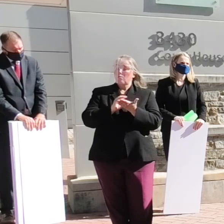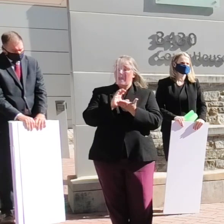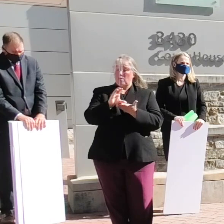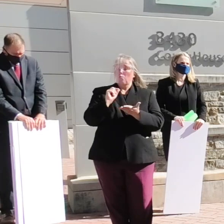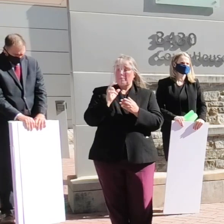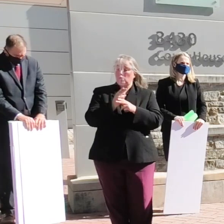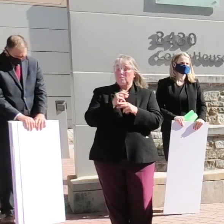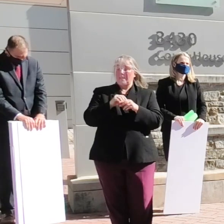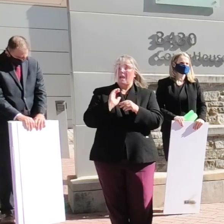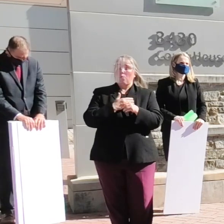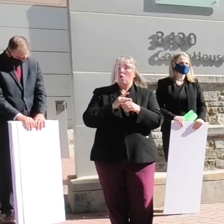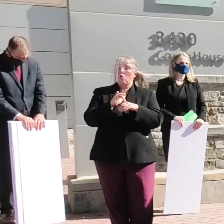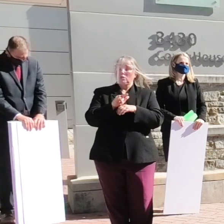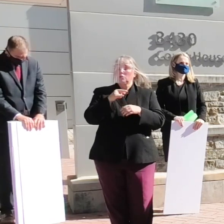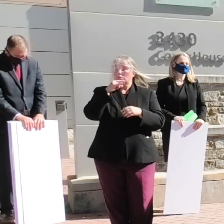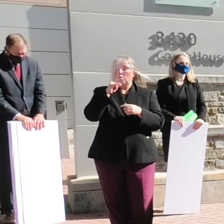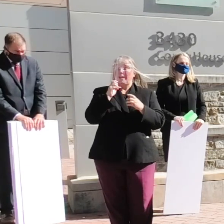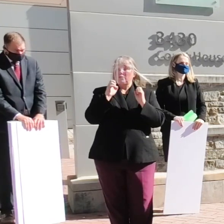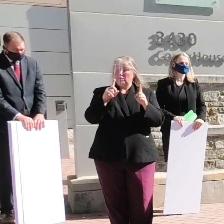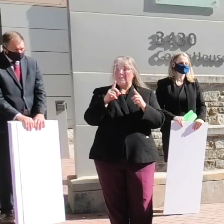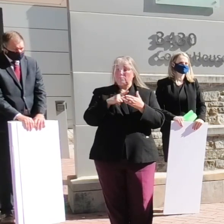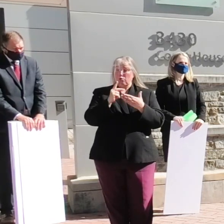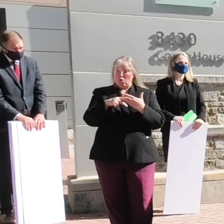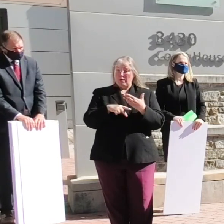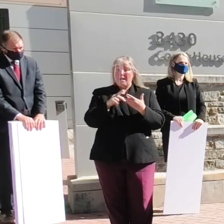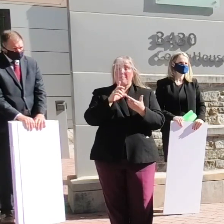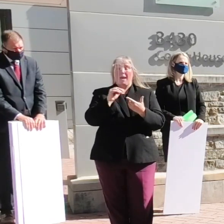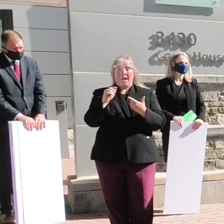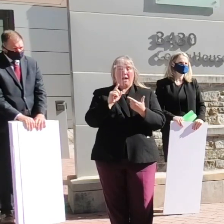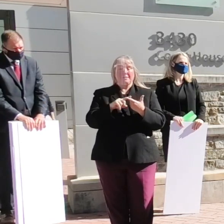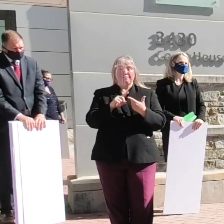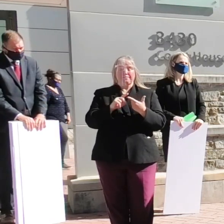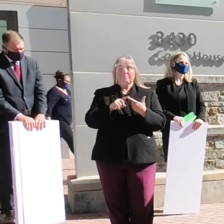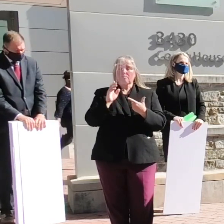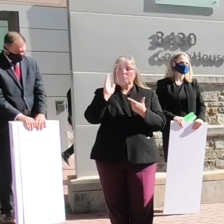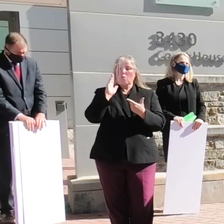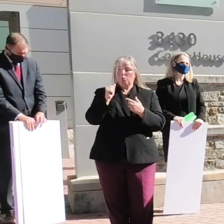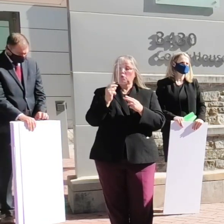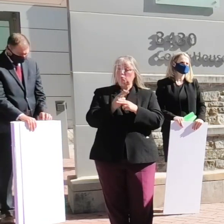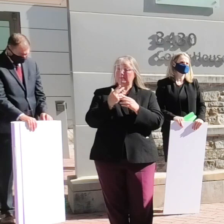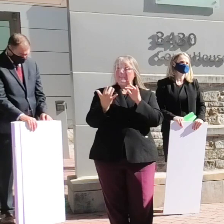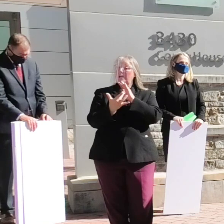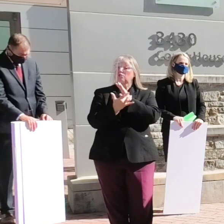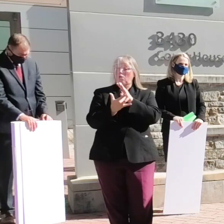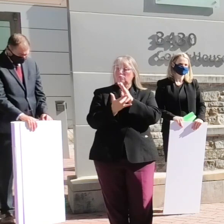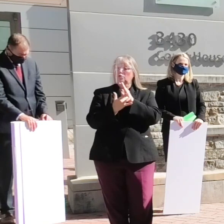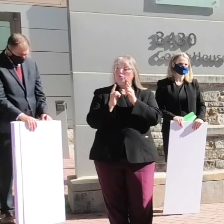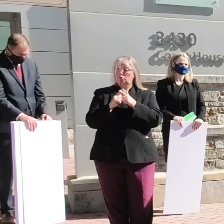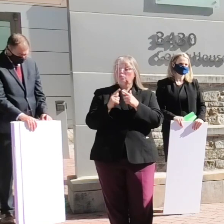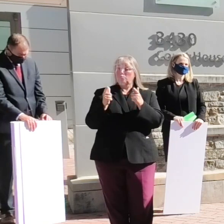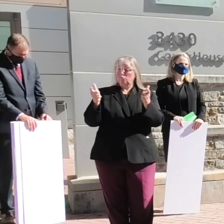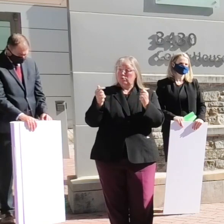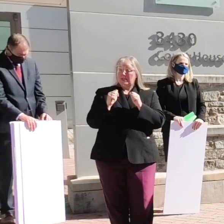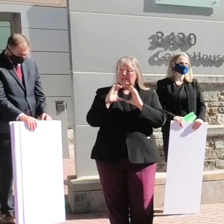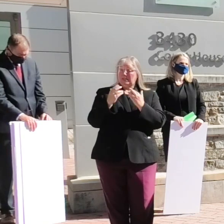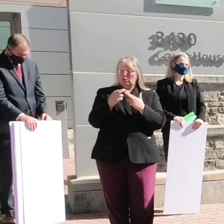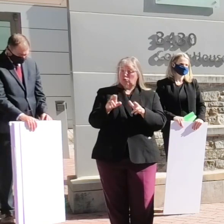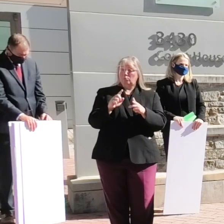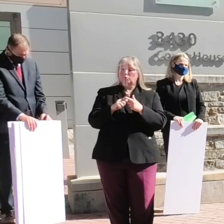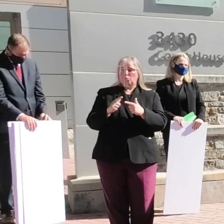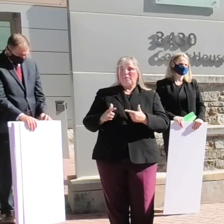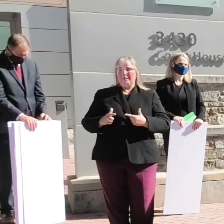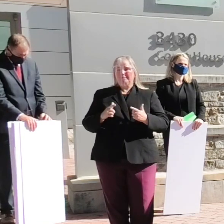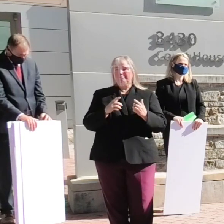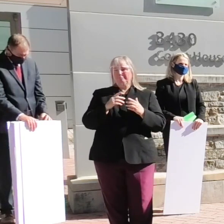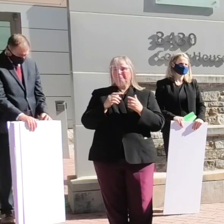be used in our early childhood education program and it's going to use technology to bring the classroom into the living